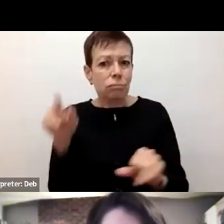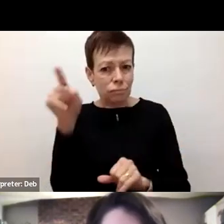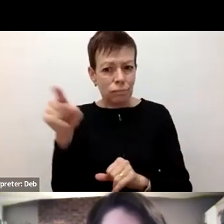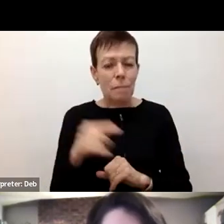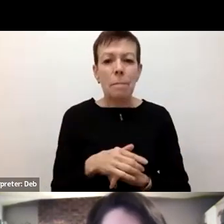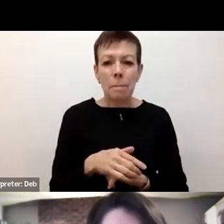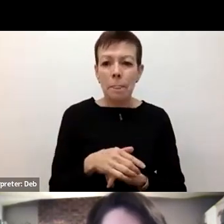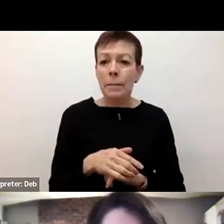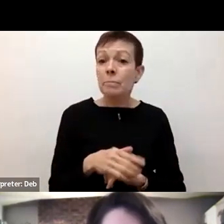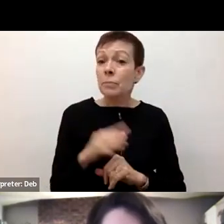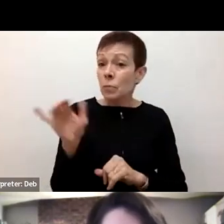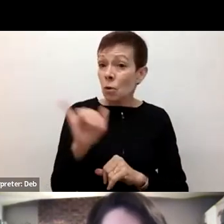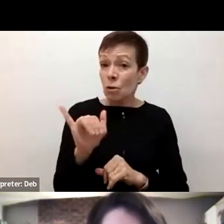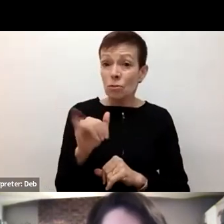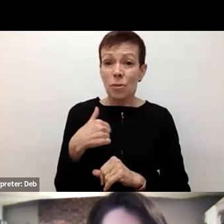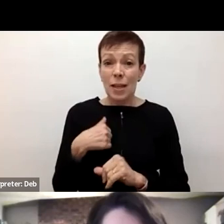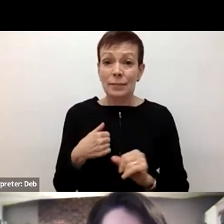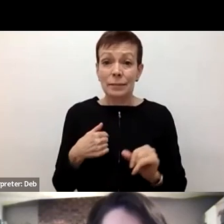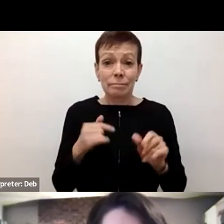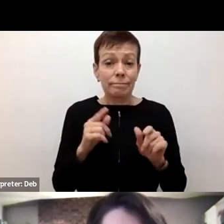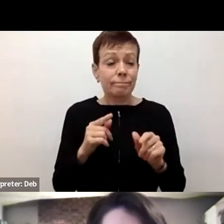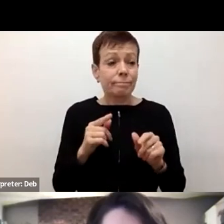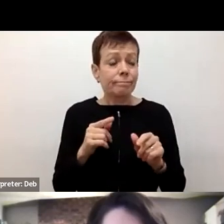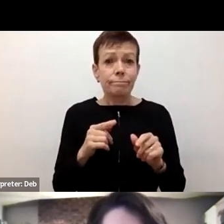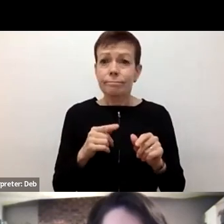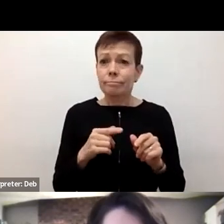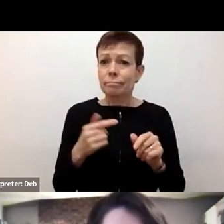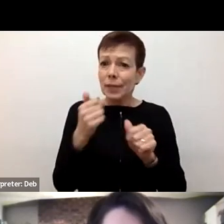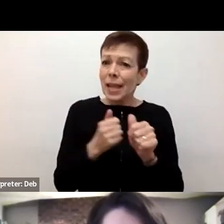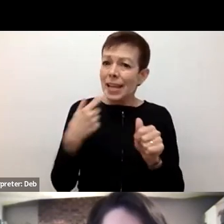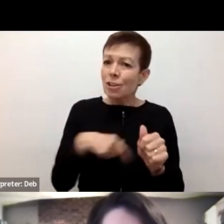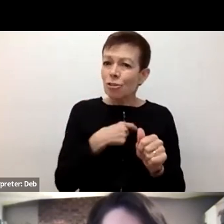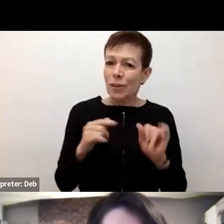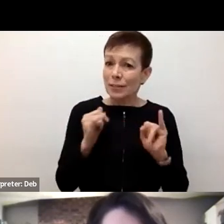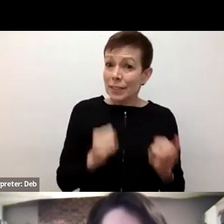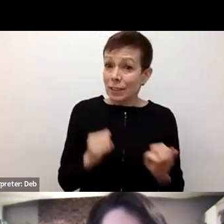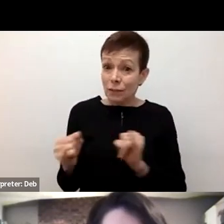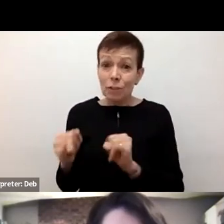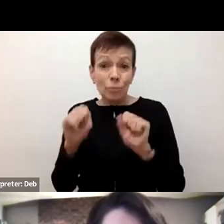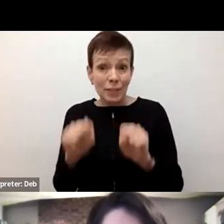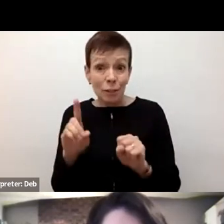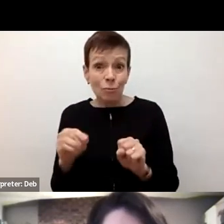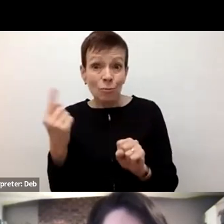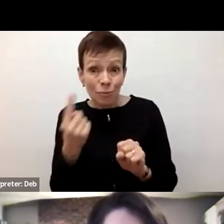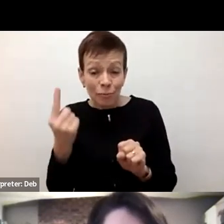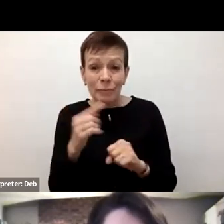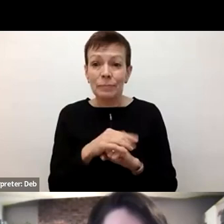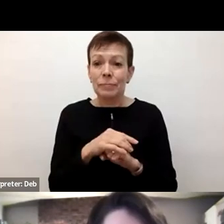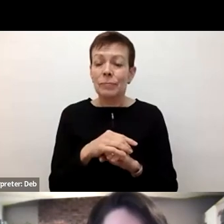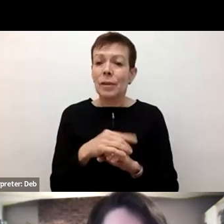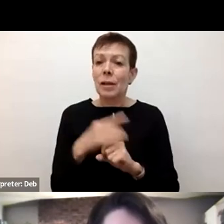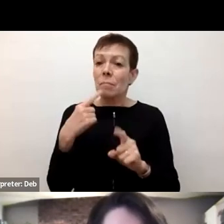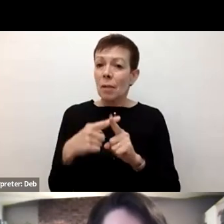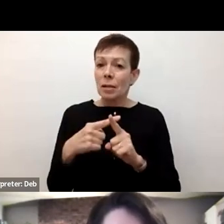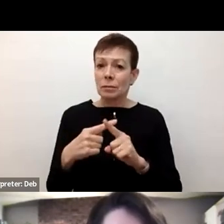micro levels, this individual intervention that we, that we can speak of, and then, and then multiple levels at